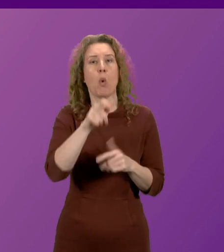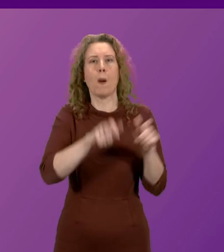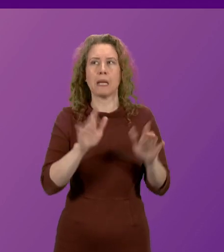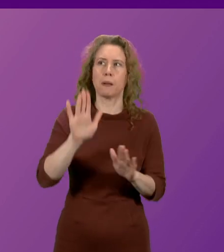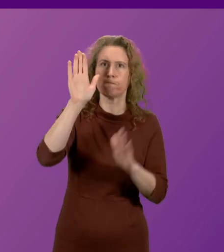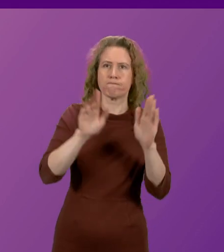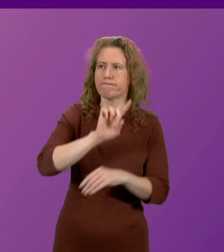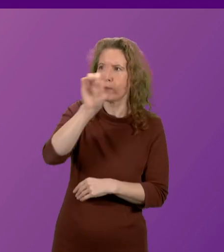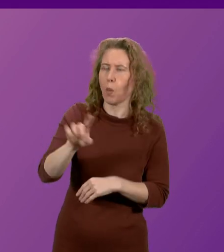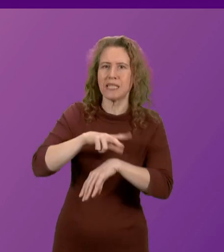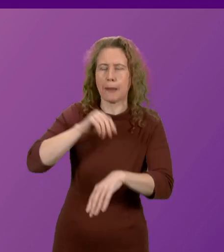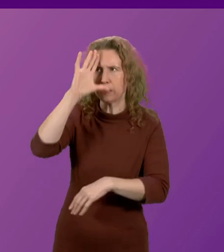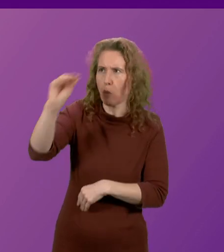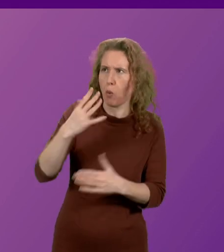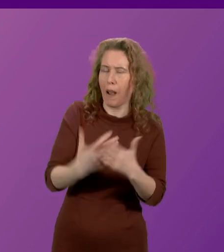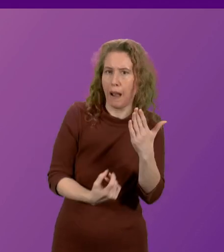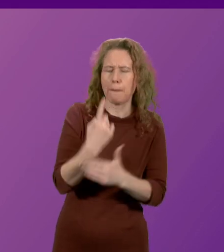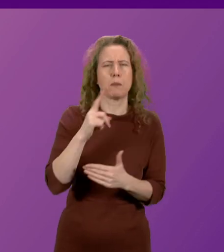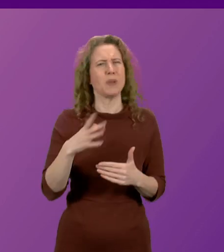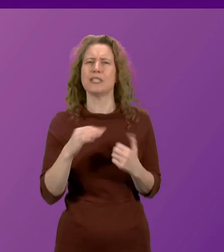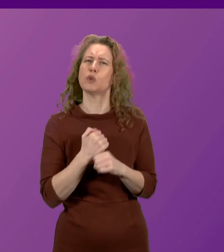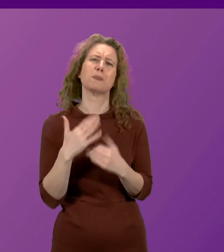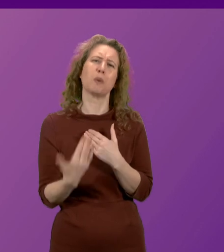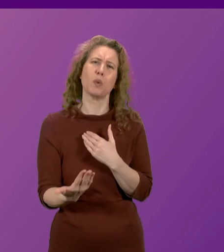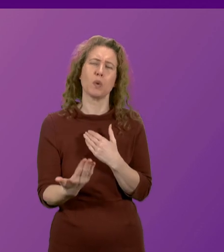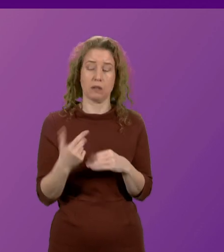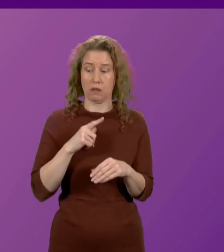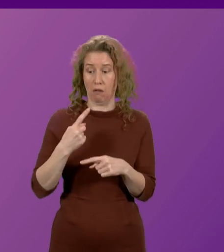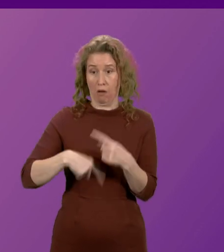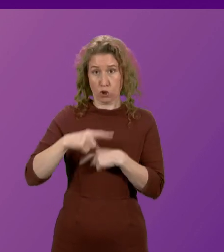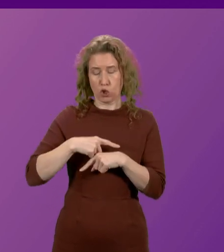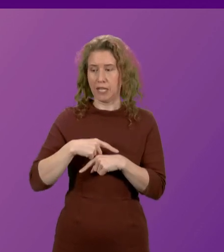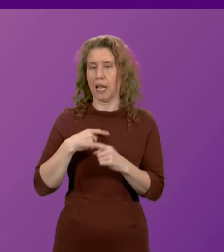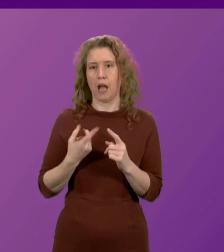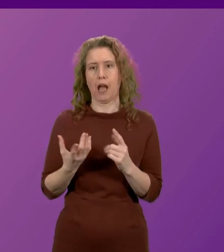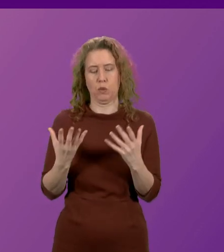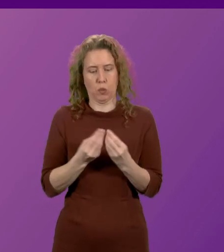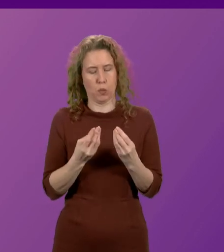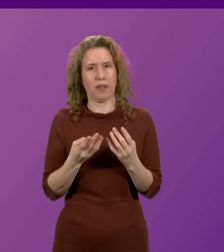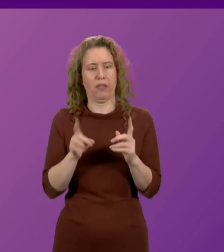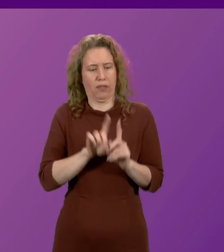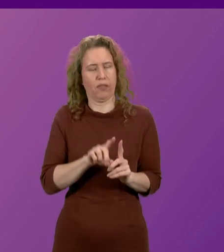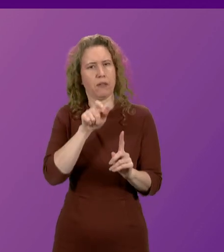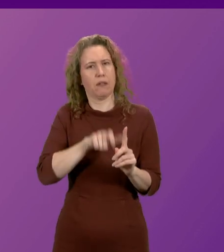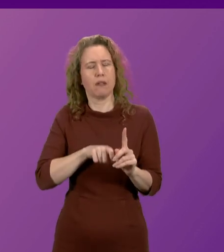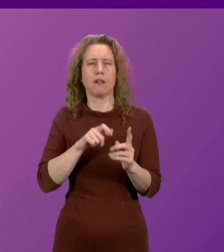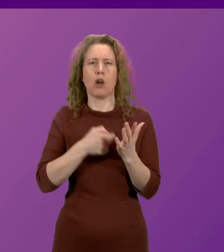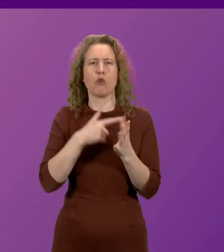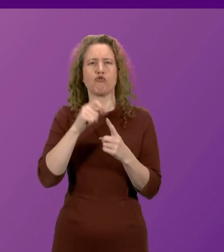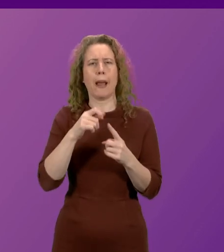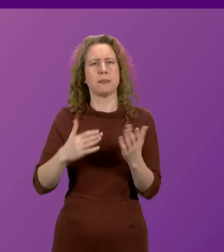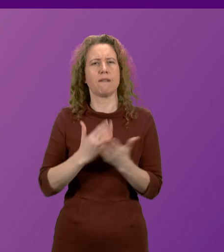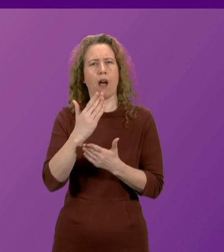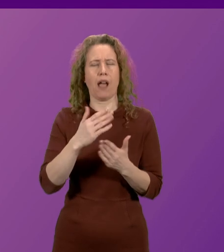forward and reporting this abuse, more needs to be done. Last year, I worked with a rape survivor, Ellie Wilson, to